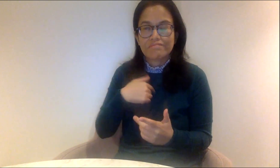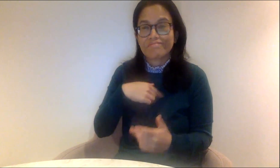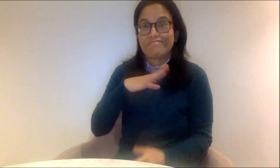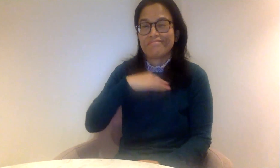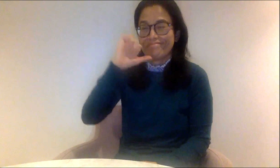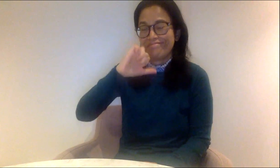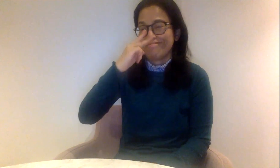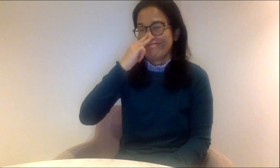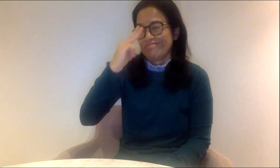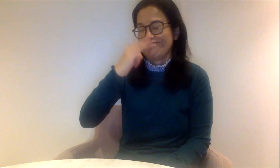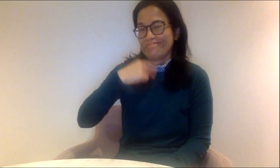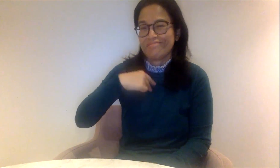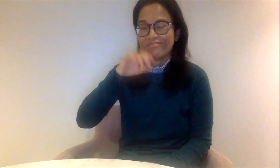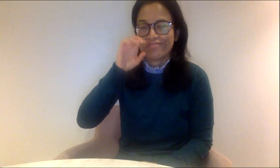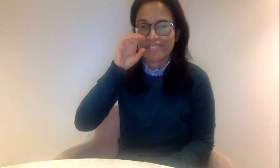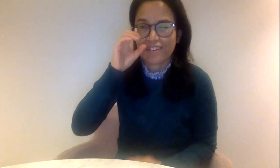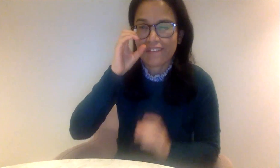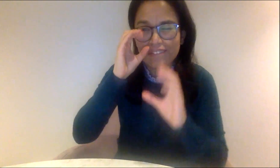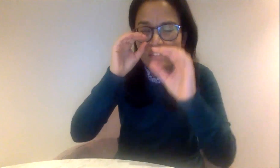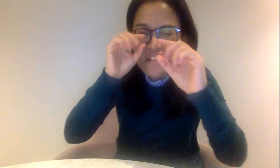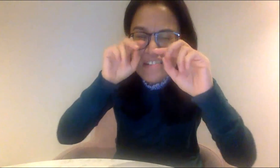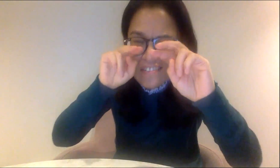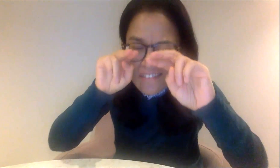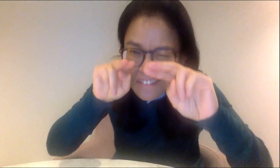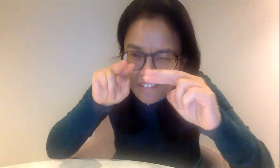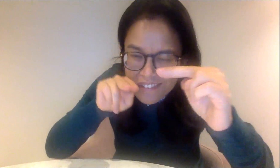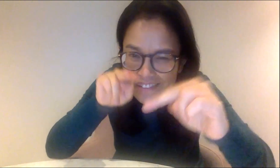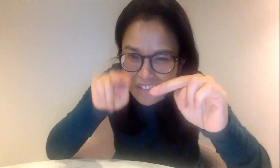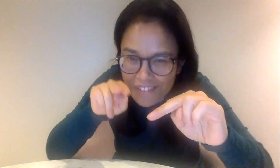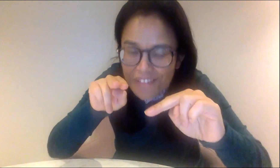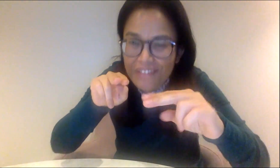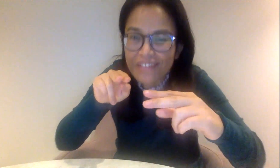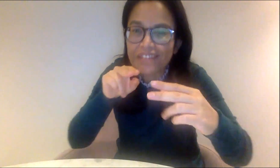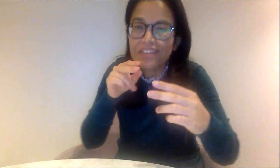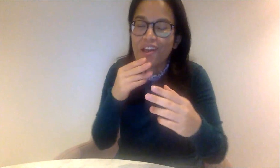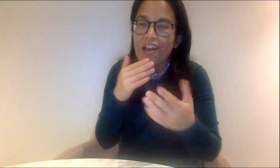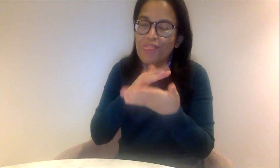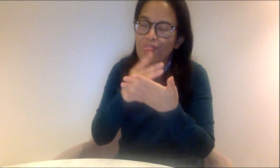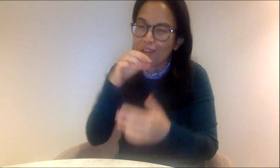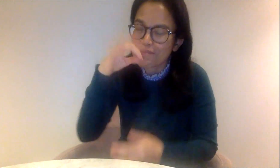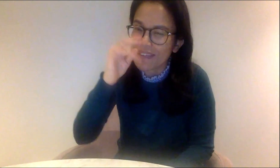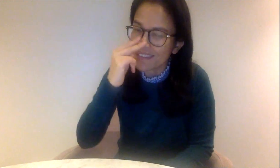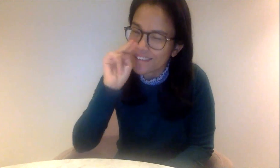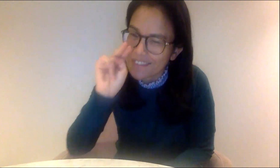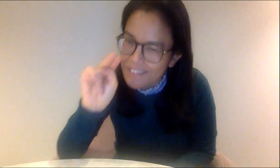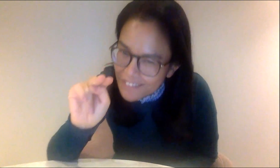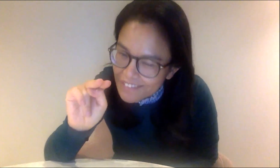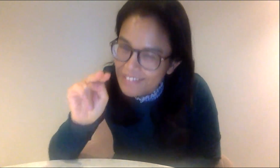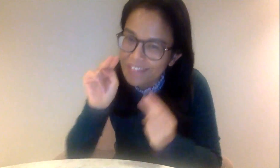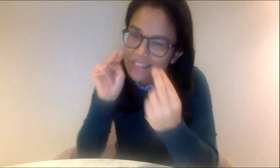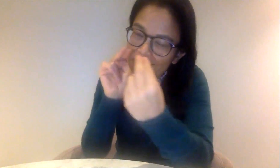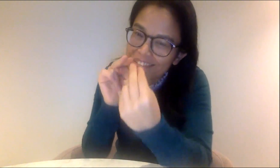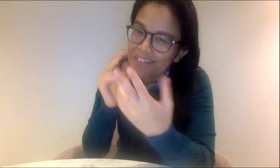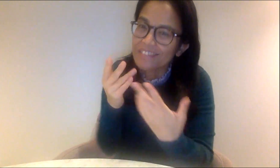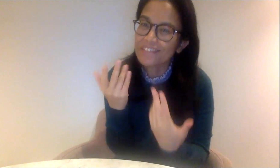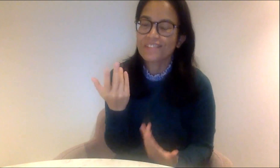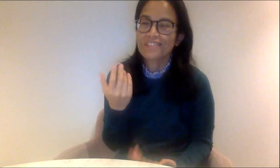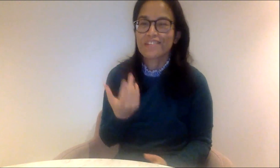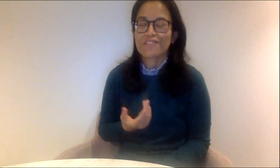sometimes really closely to see the interpreter because I can't enlarge the interpreter and I don't really like that. So with an